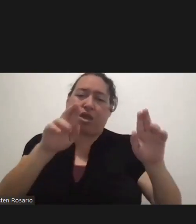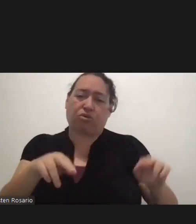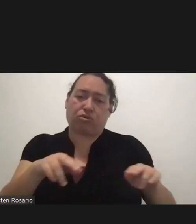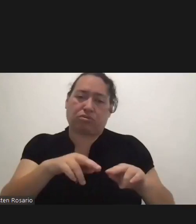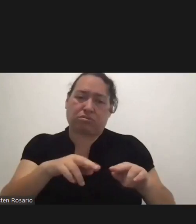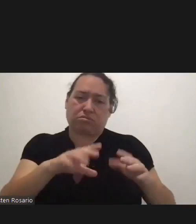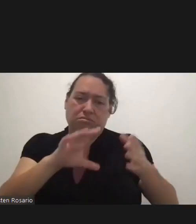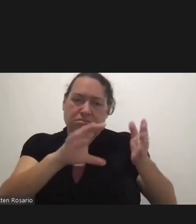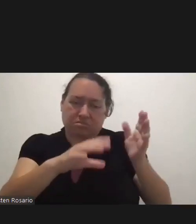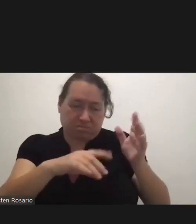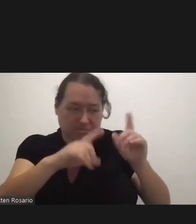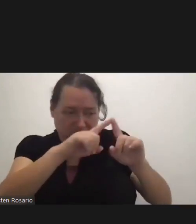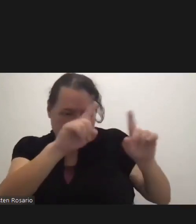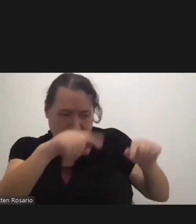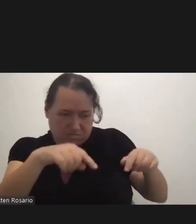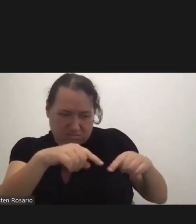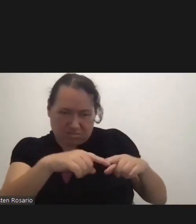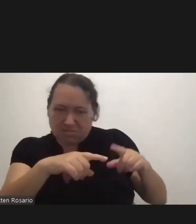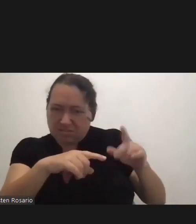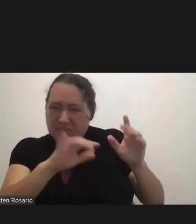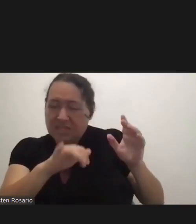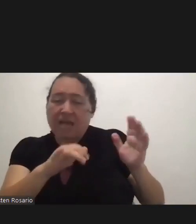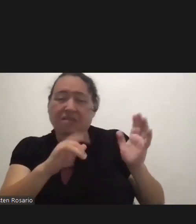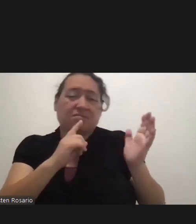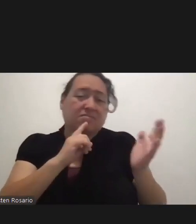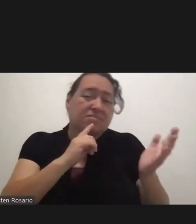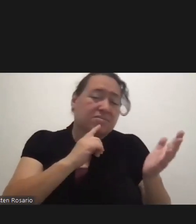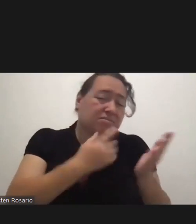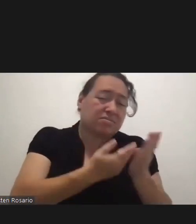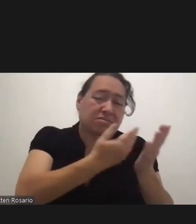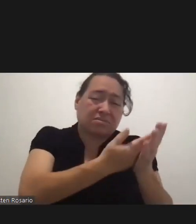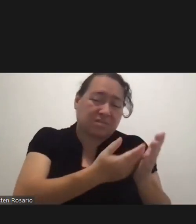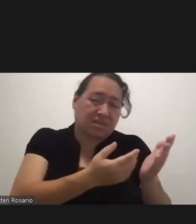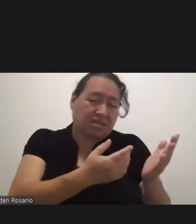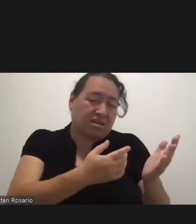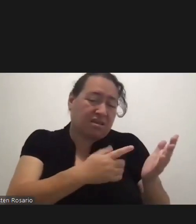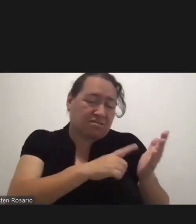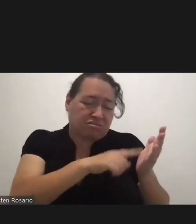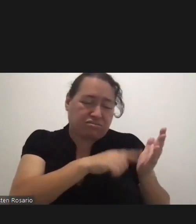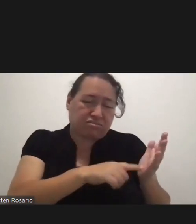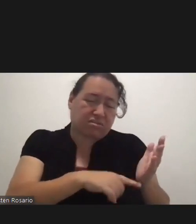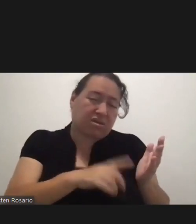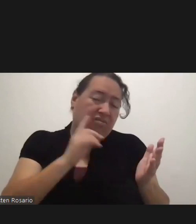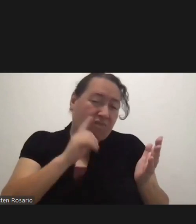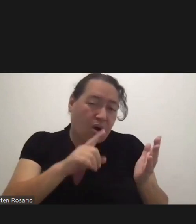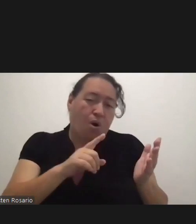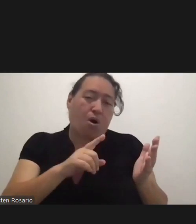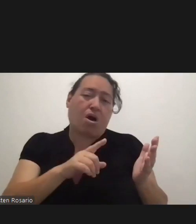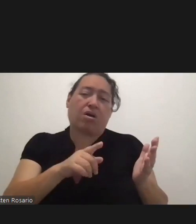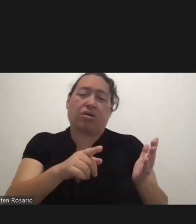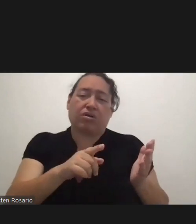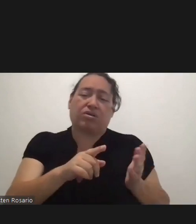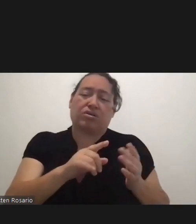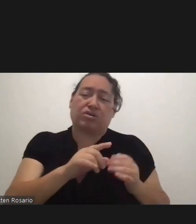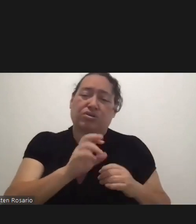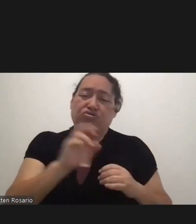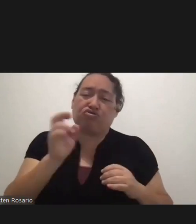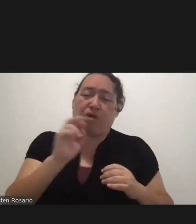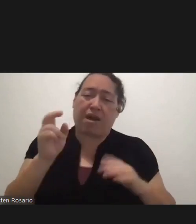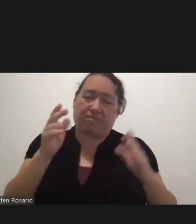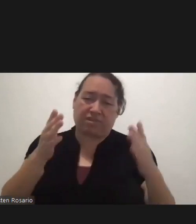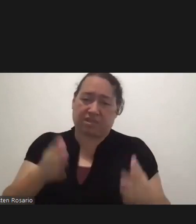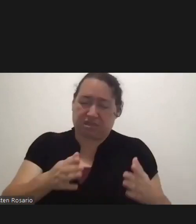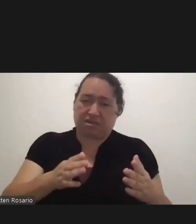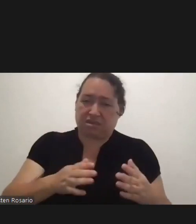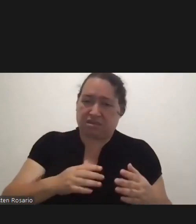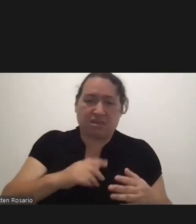this is a record of verification for when you are traveling. You don't need this record of verification going